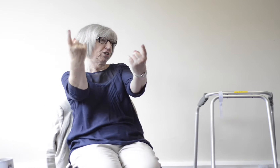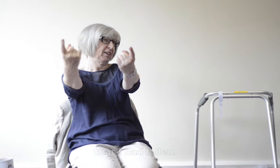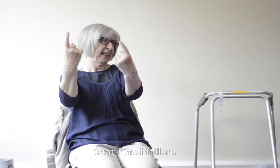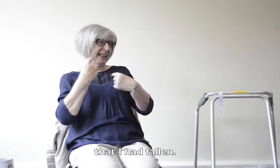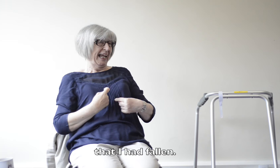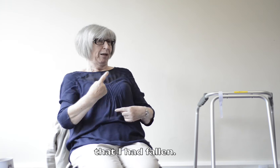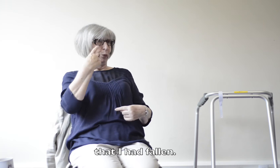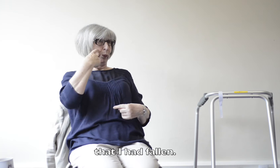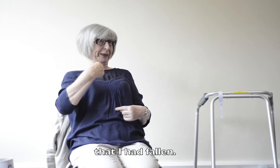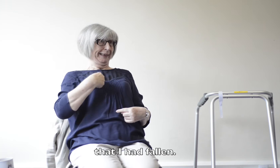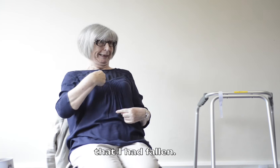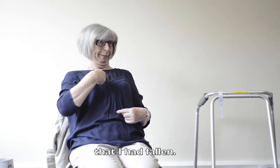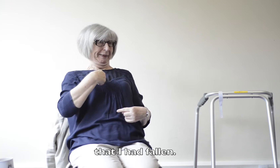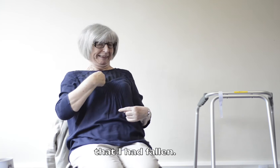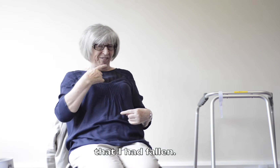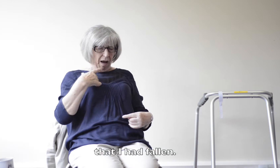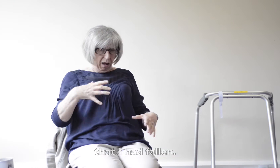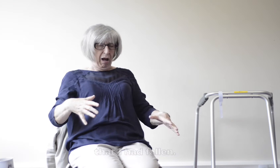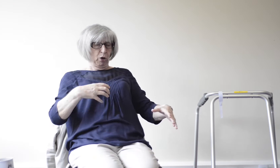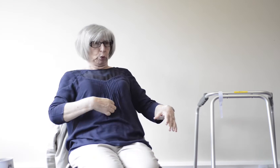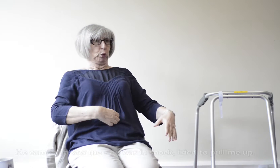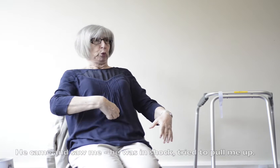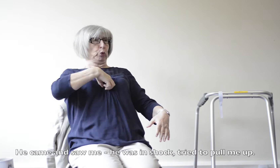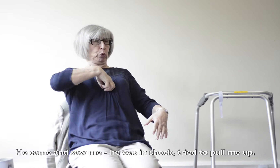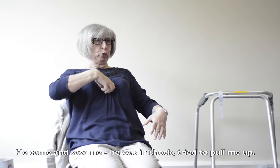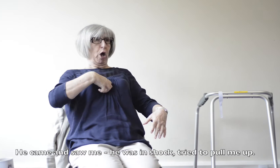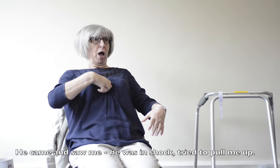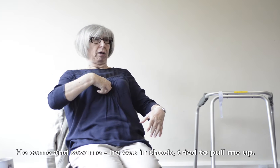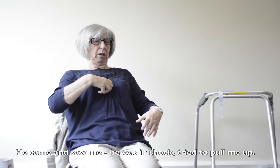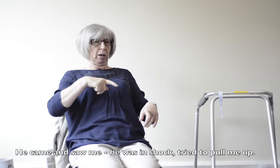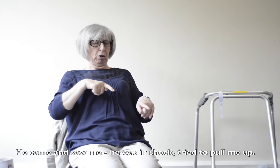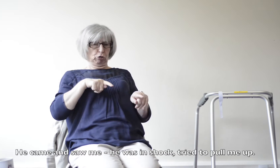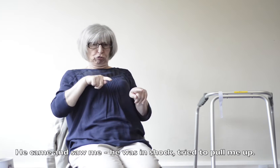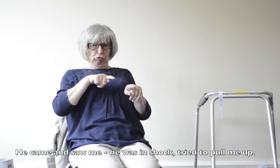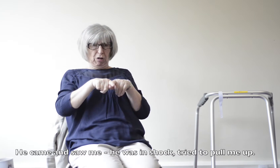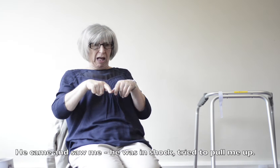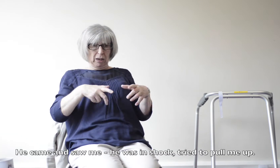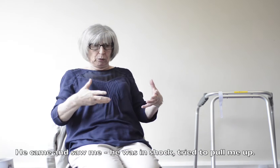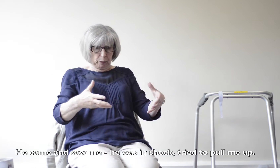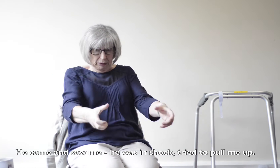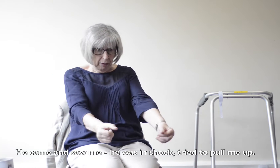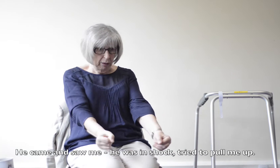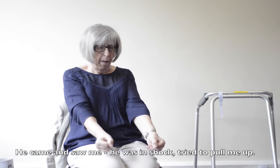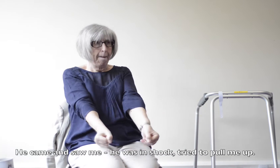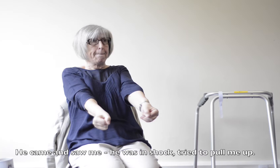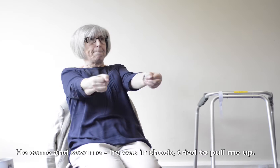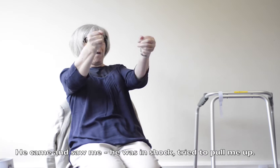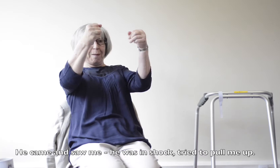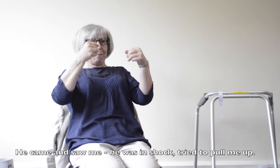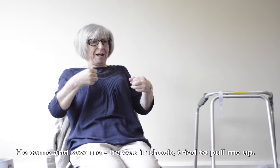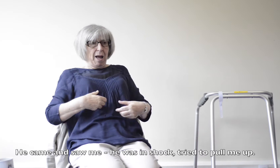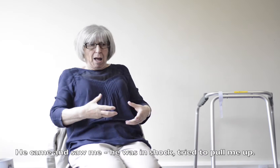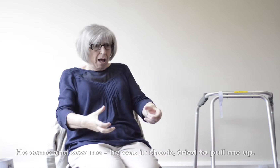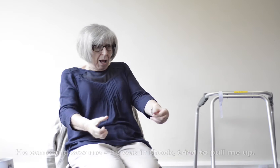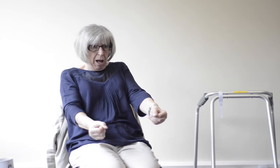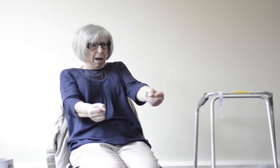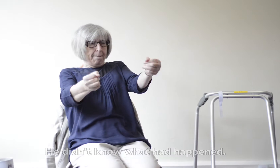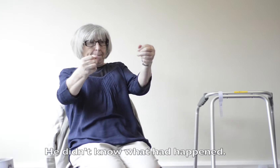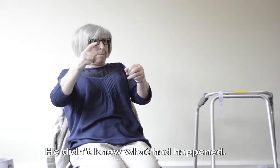fallen. So it must have been a considerable fall, enough for him to respond. He came, he saw me, he was in shock. He tried to pull me up. He